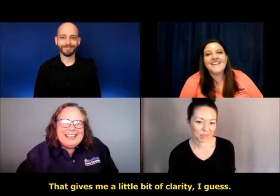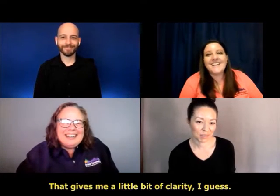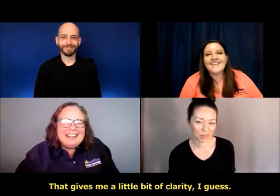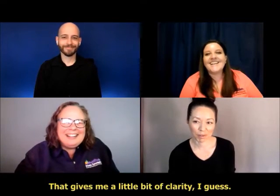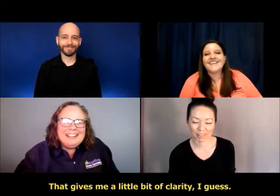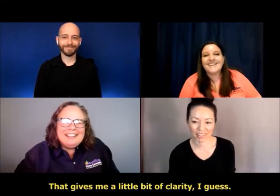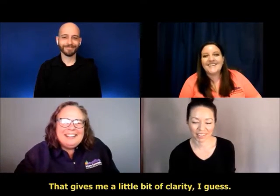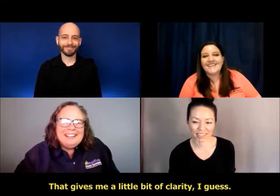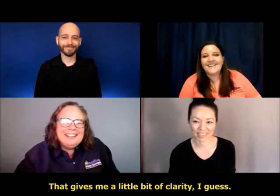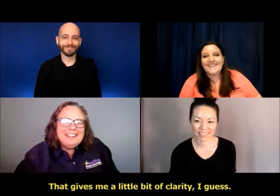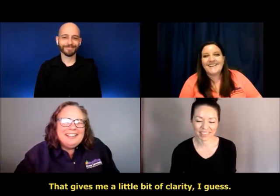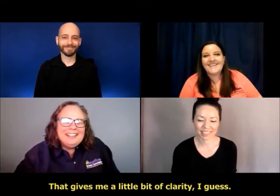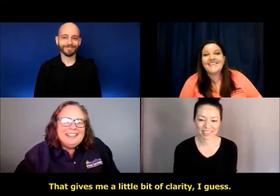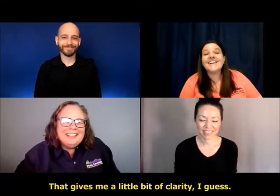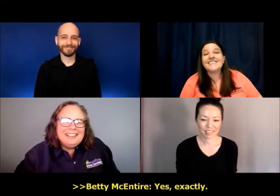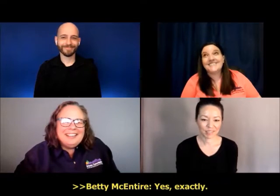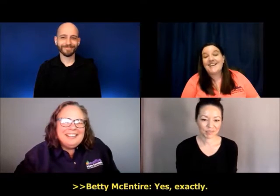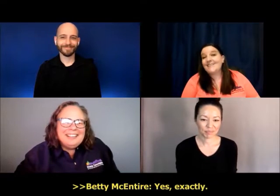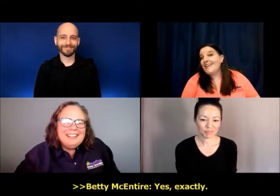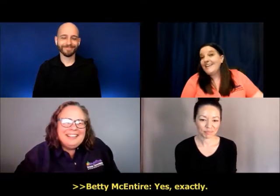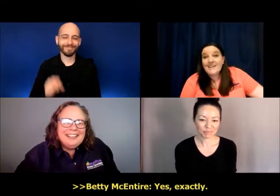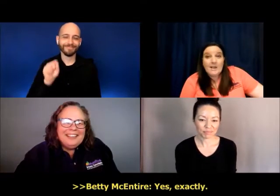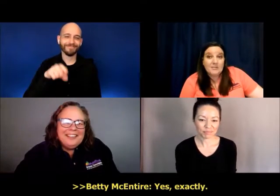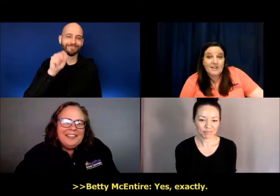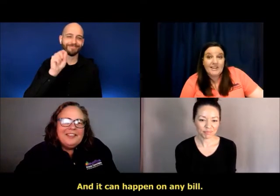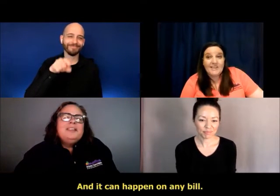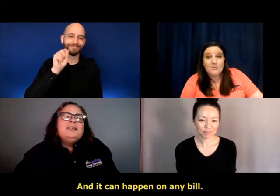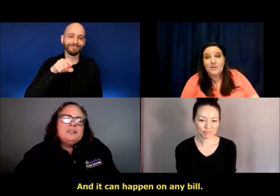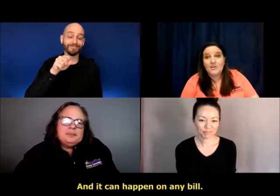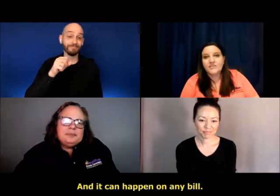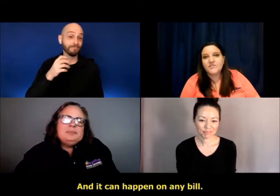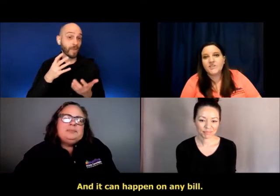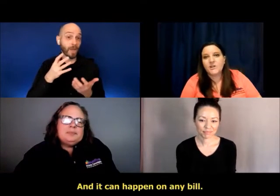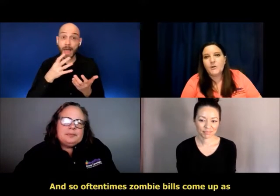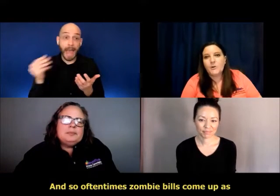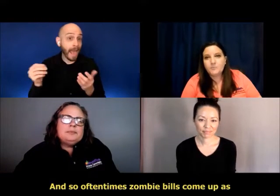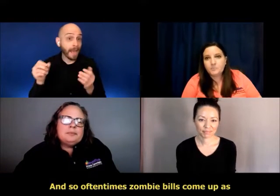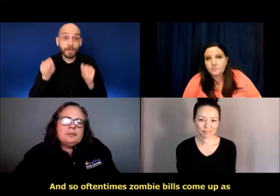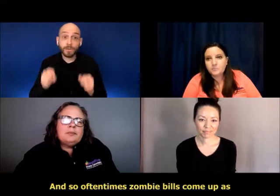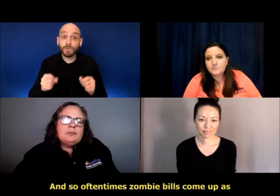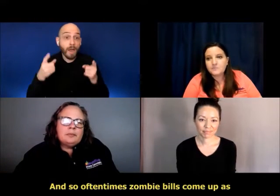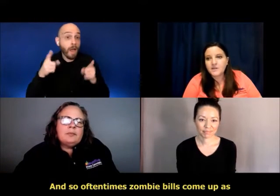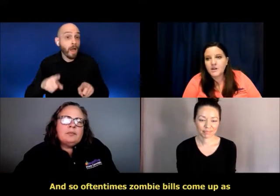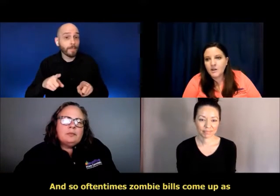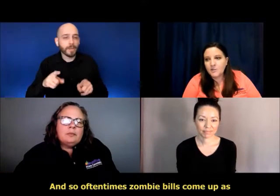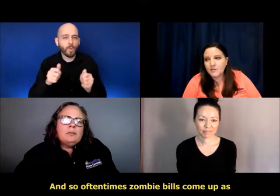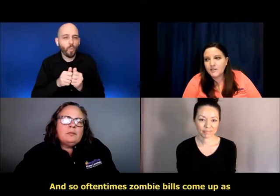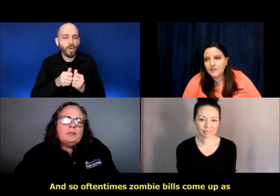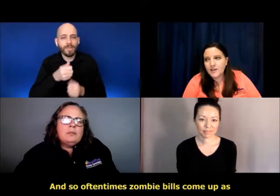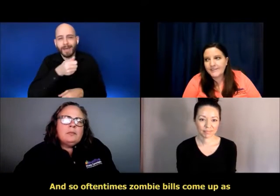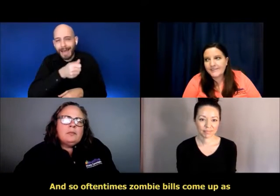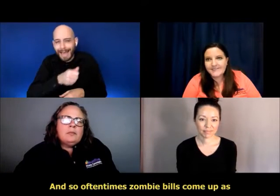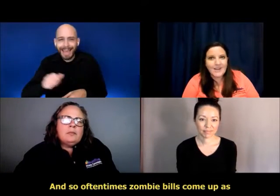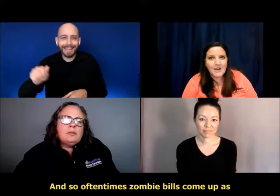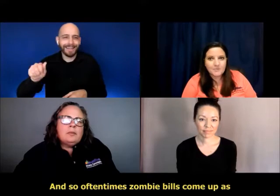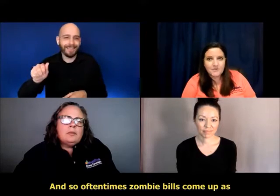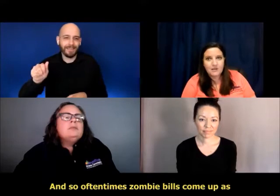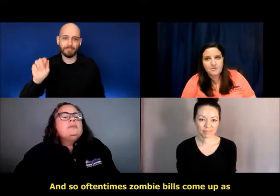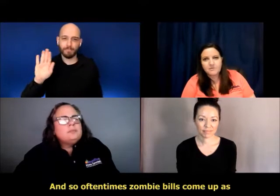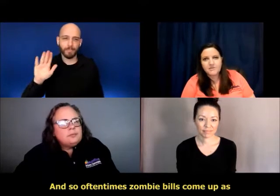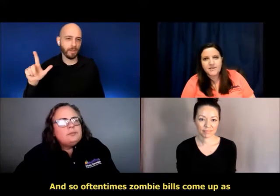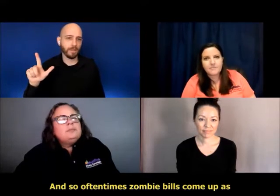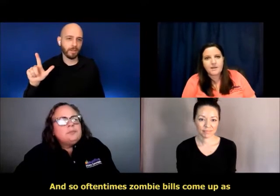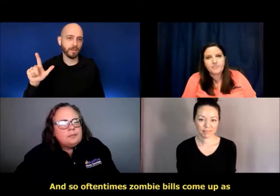That gives me a little bit of clarity, I guess. Yes, exactly. And it can happen on any bill. And so, um, oftentimes